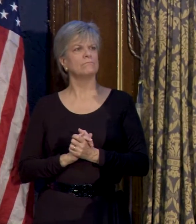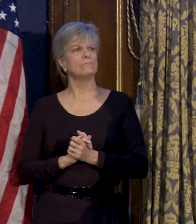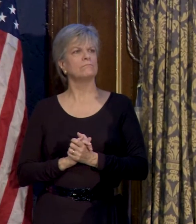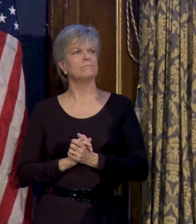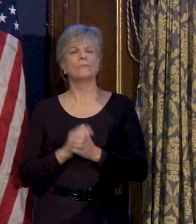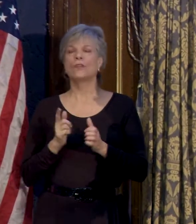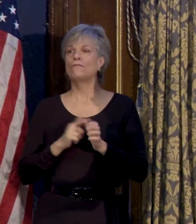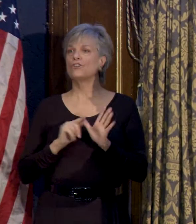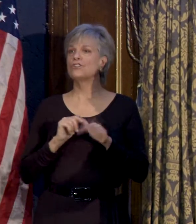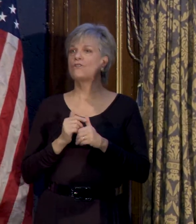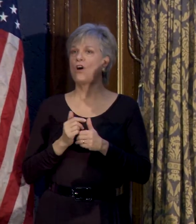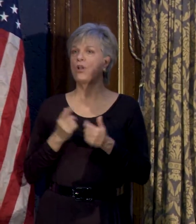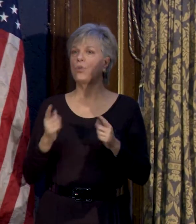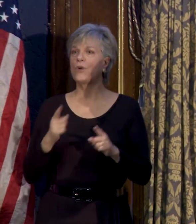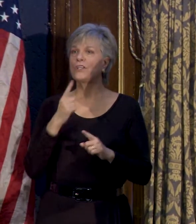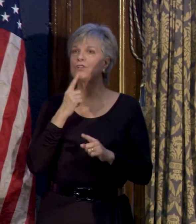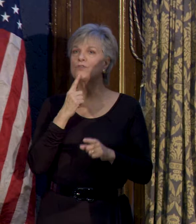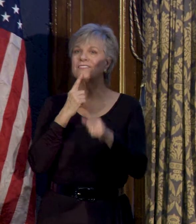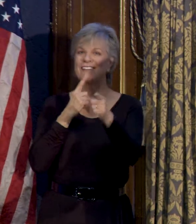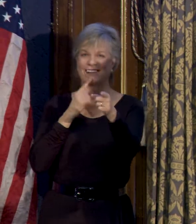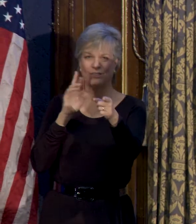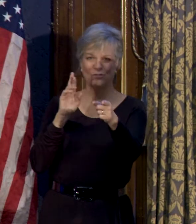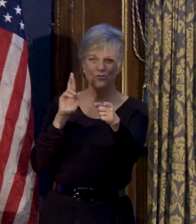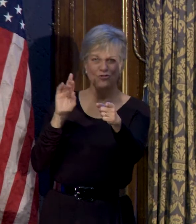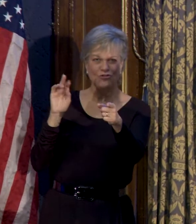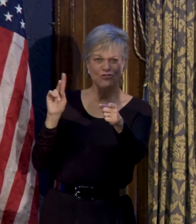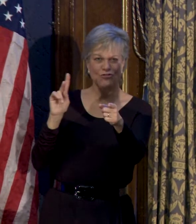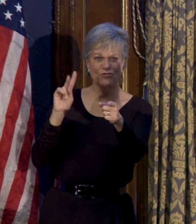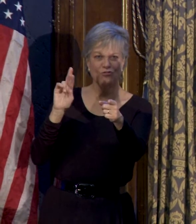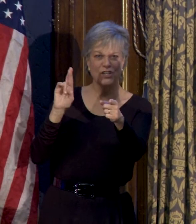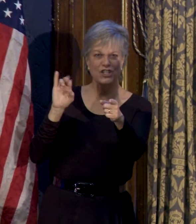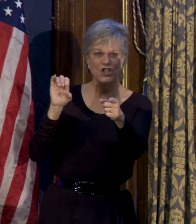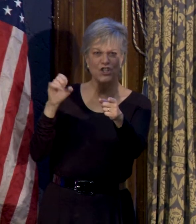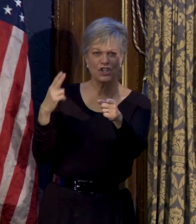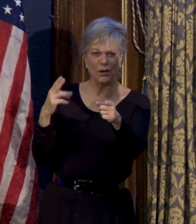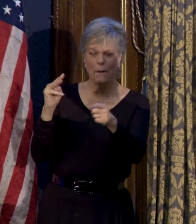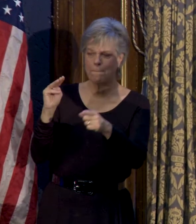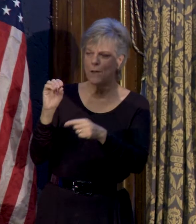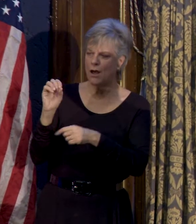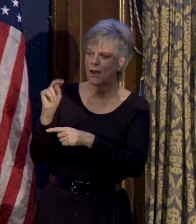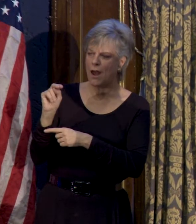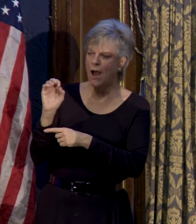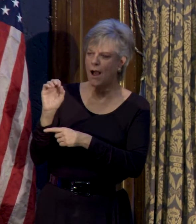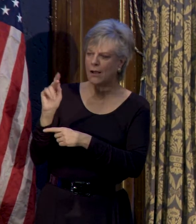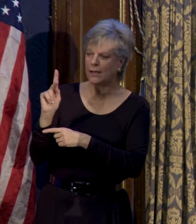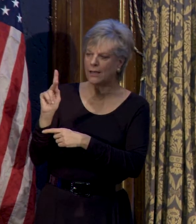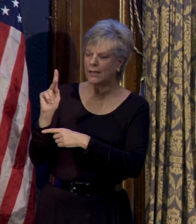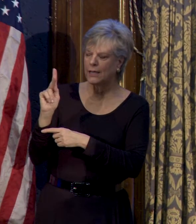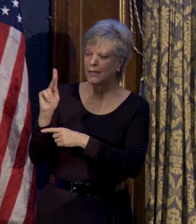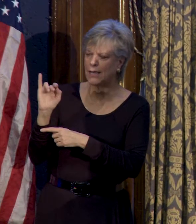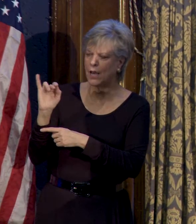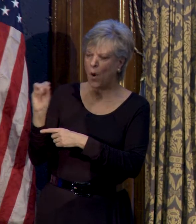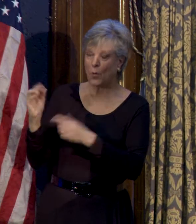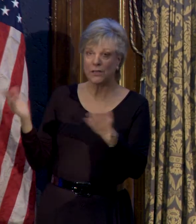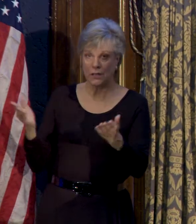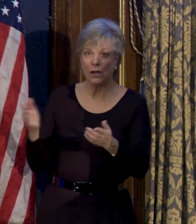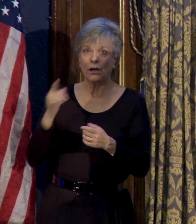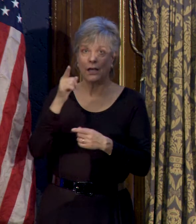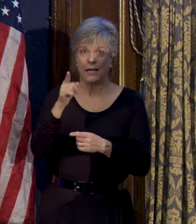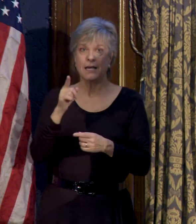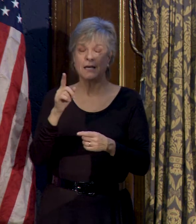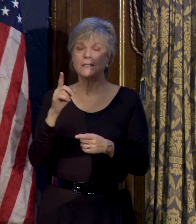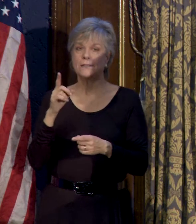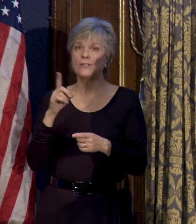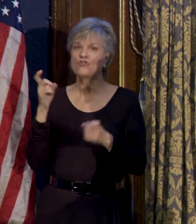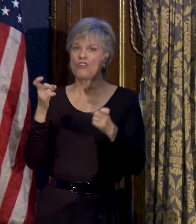So first of all, let me say, Rich Monocchio is here. He's Executive Director of the Housing Authority of Cook County. And one of the decisions that I made